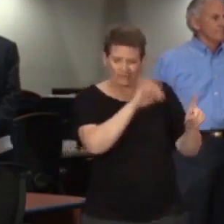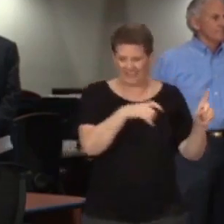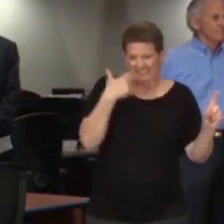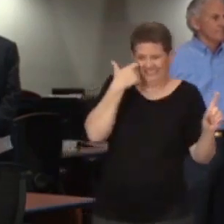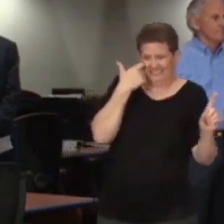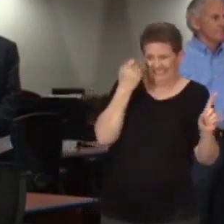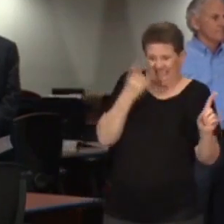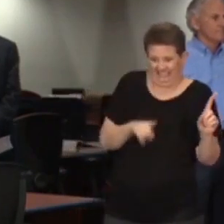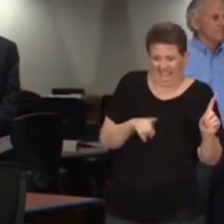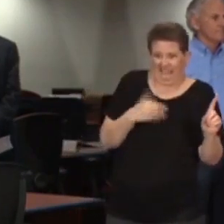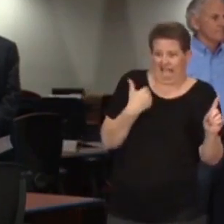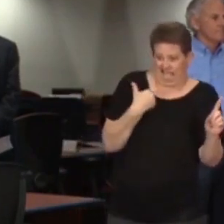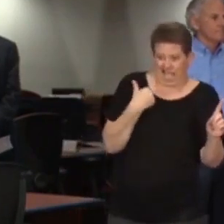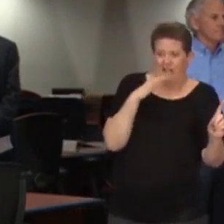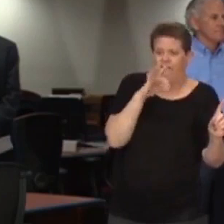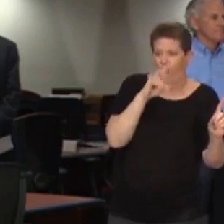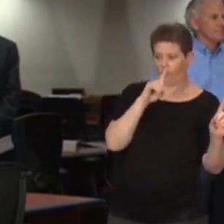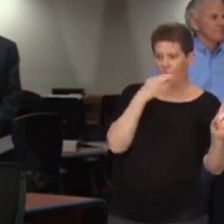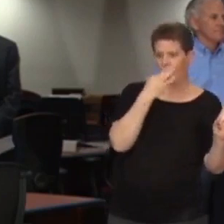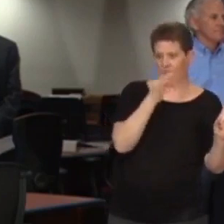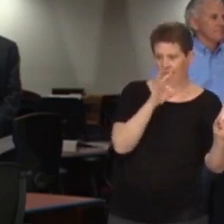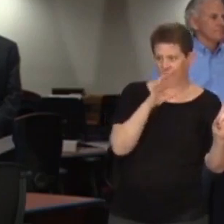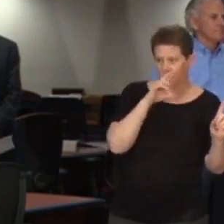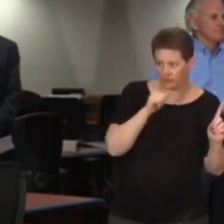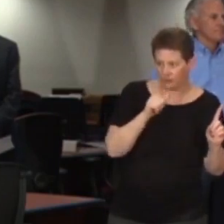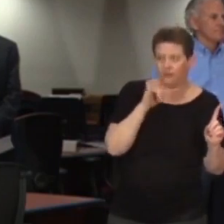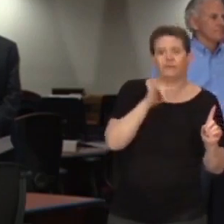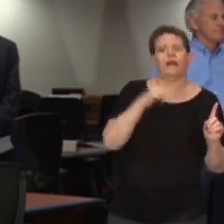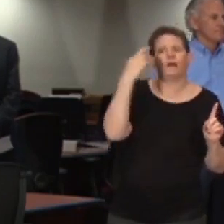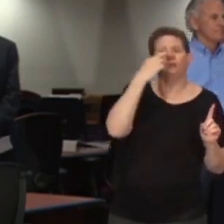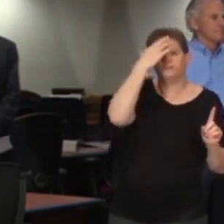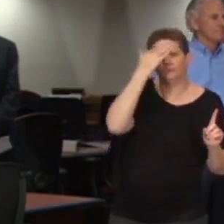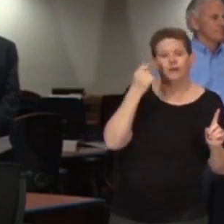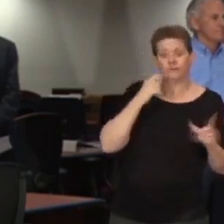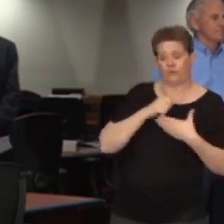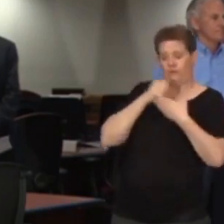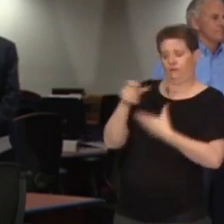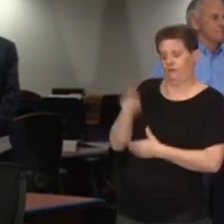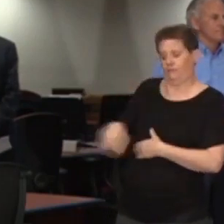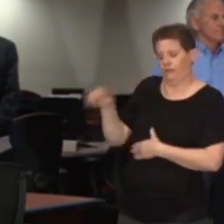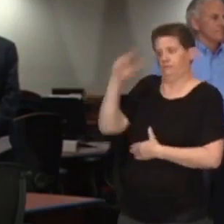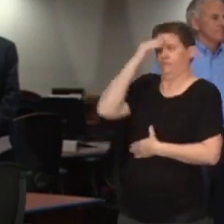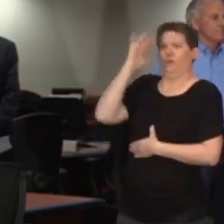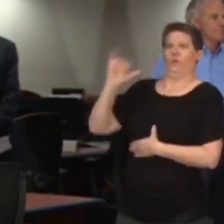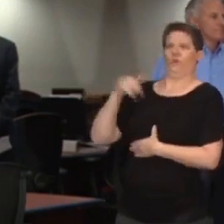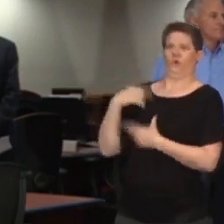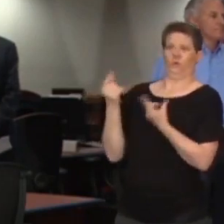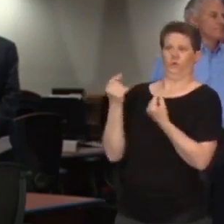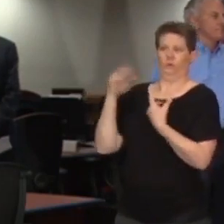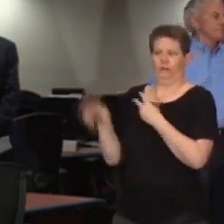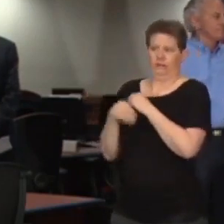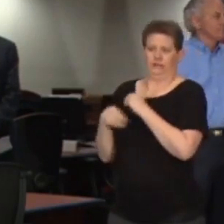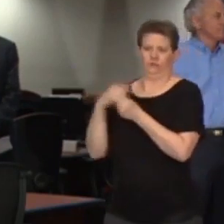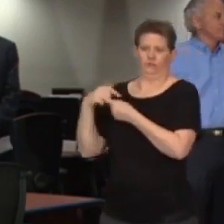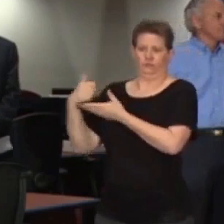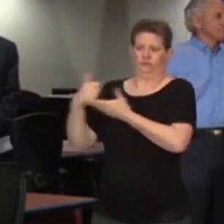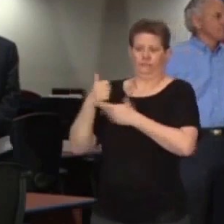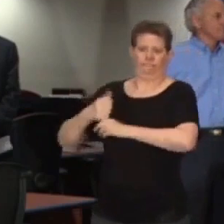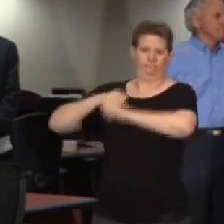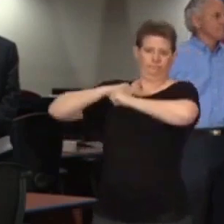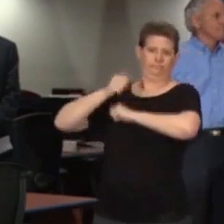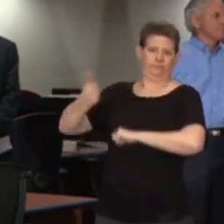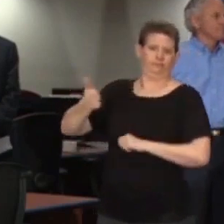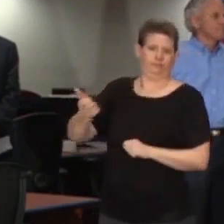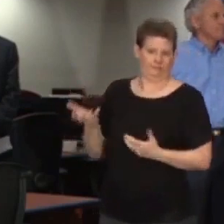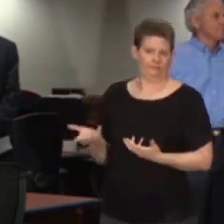COVID-19 patient. This will give our first responders additional information to protect themselves appropriately. And